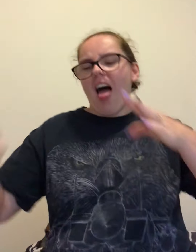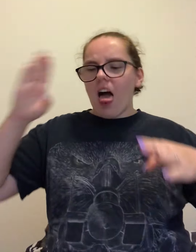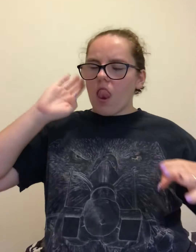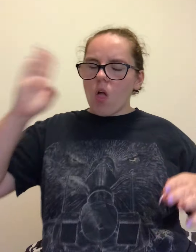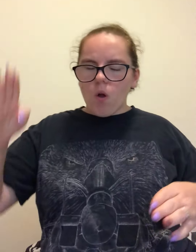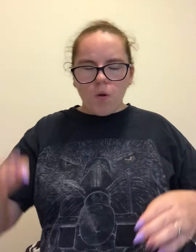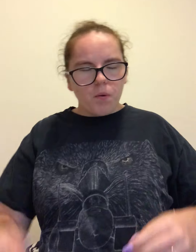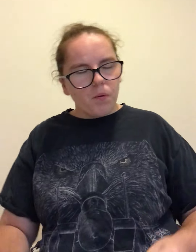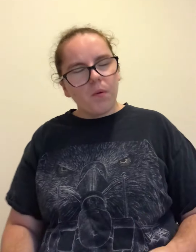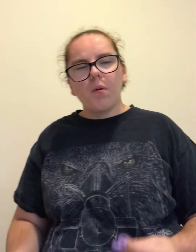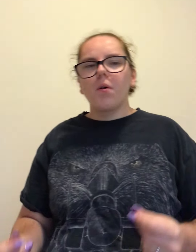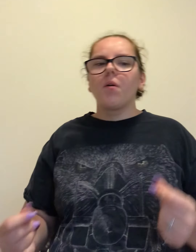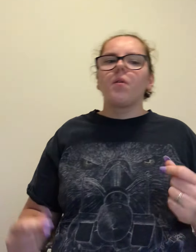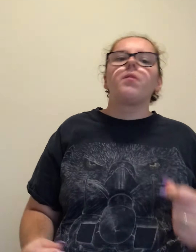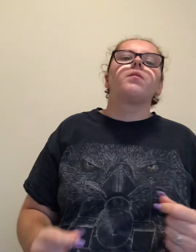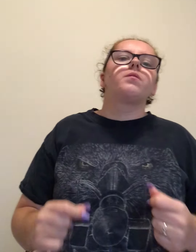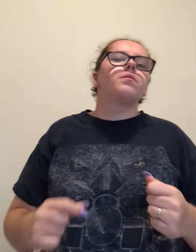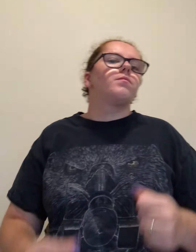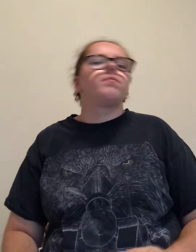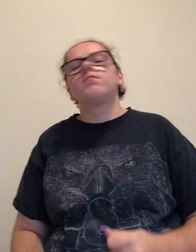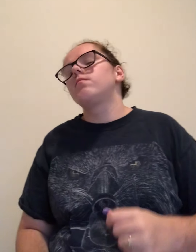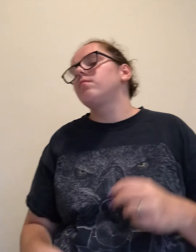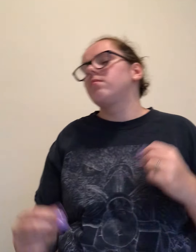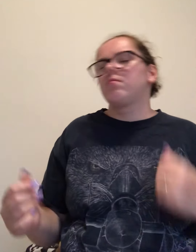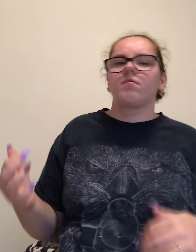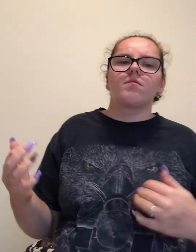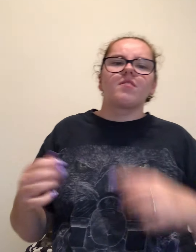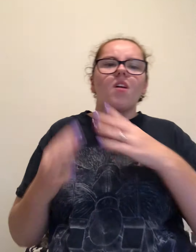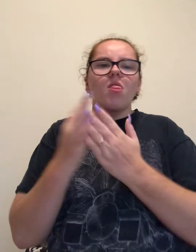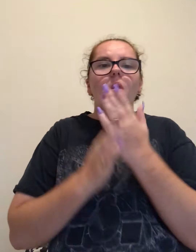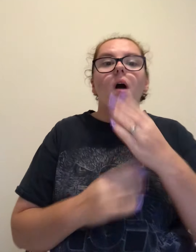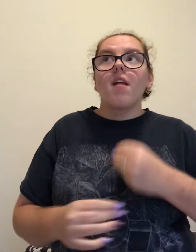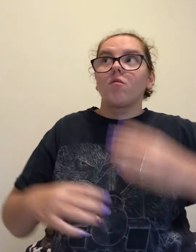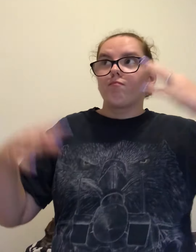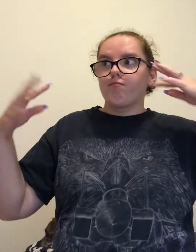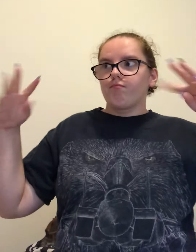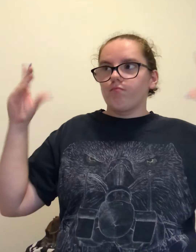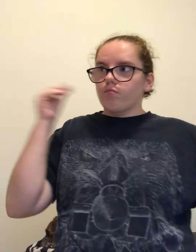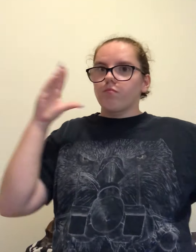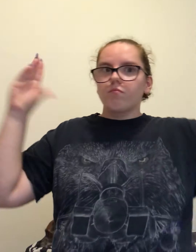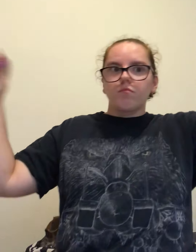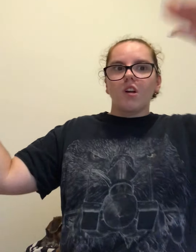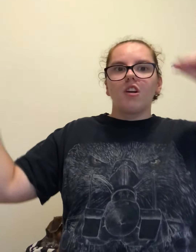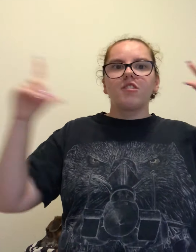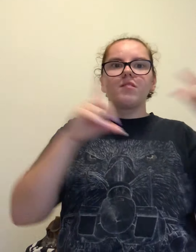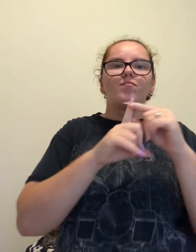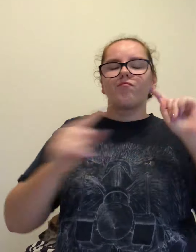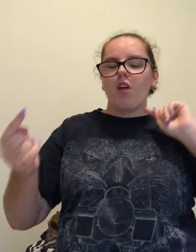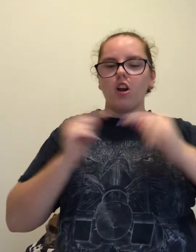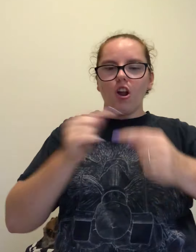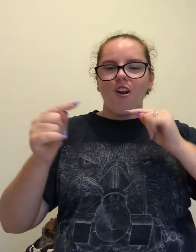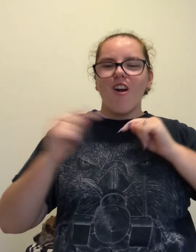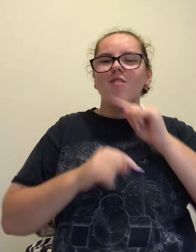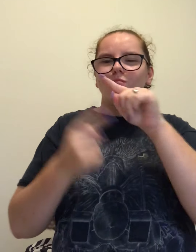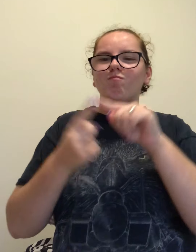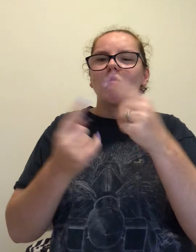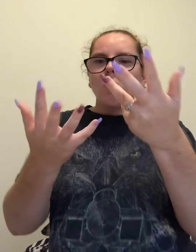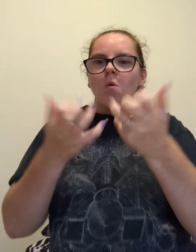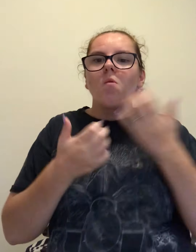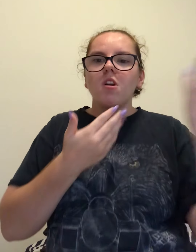hello, through the wildest words It only hurts when you